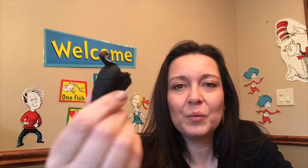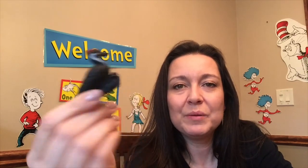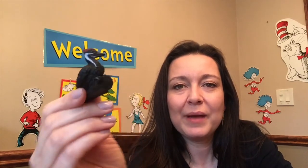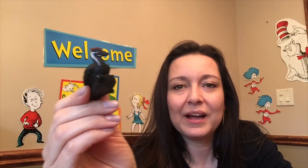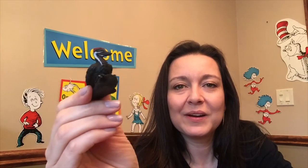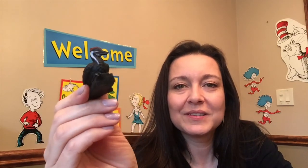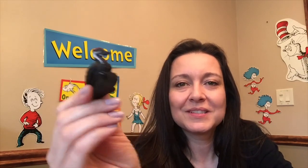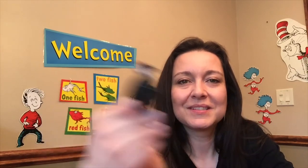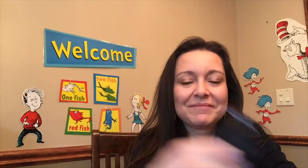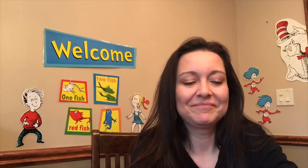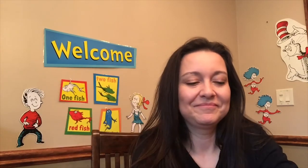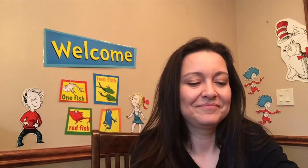woodpeckers